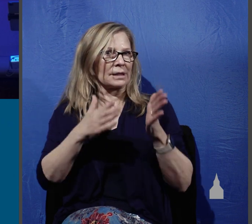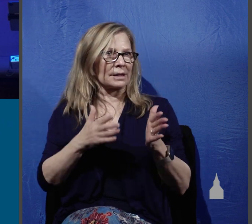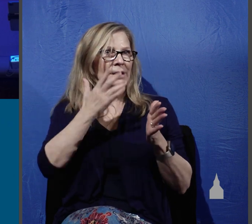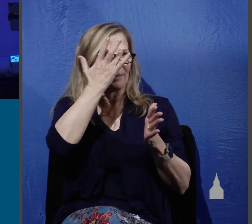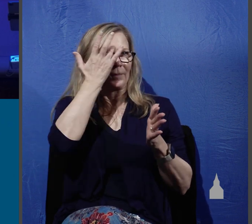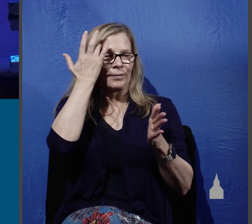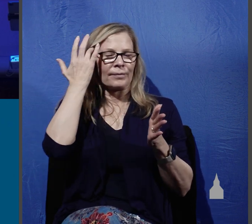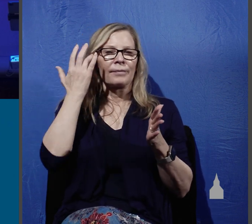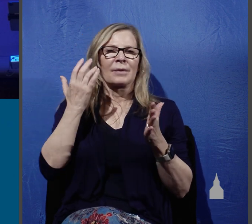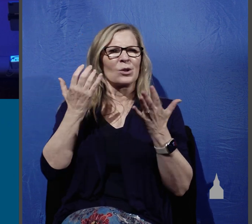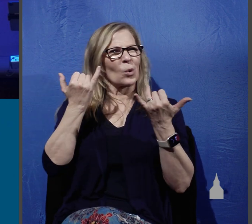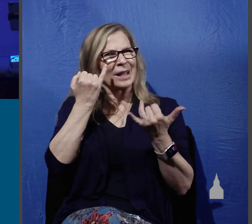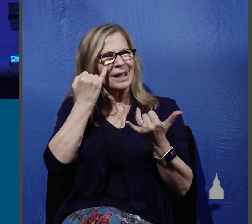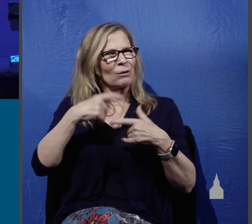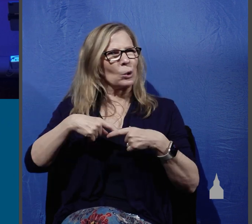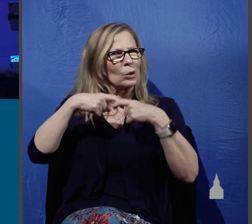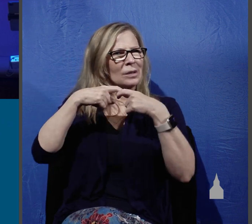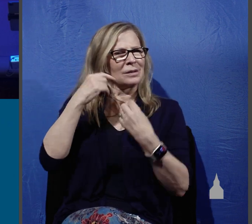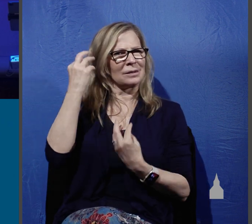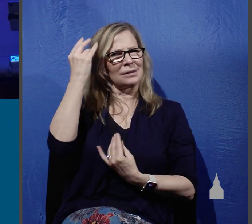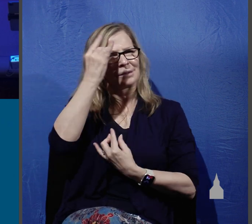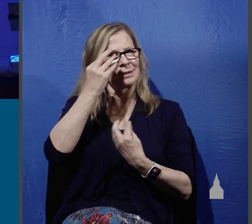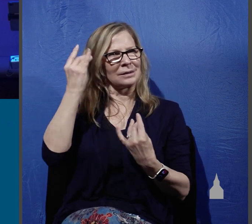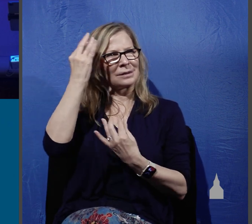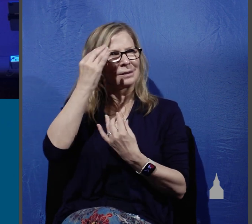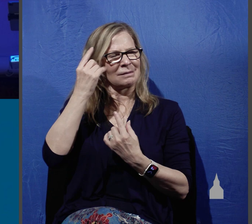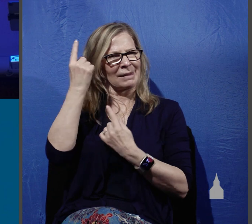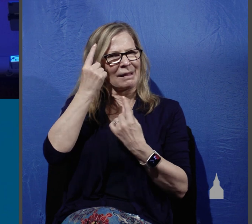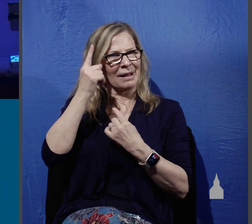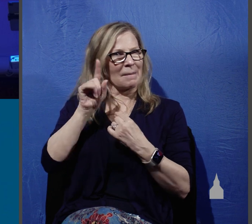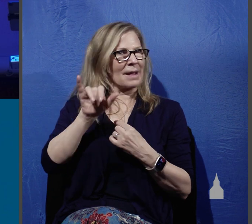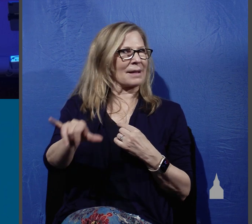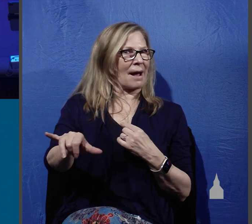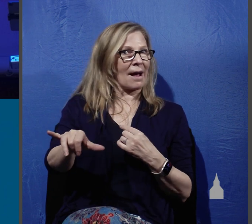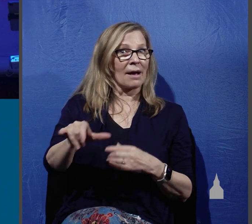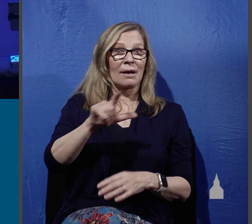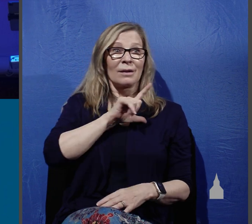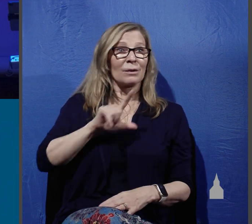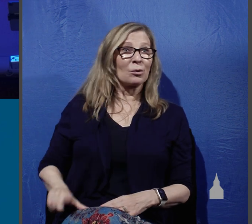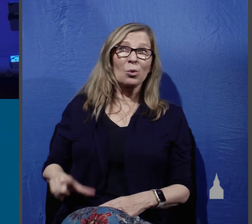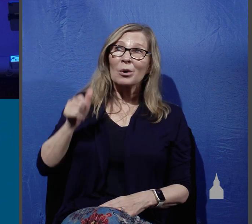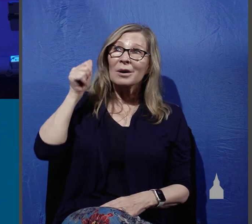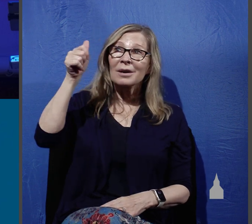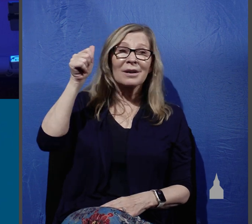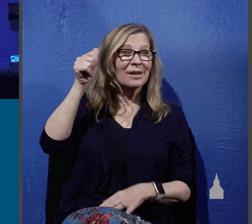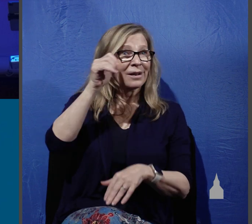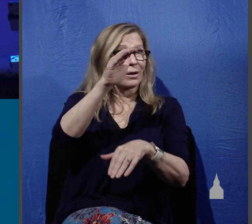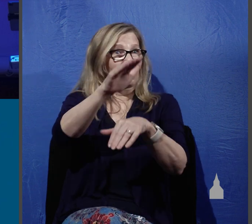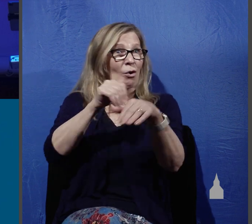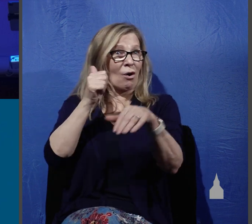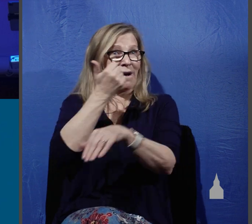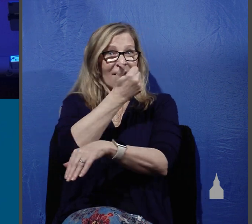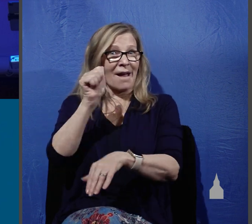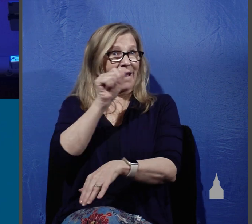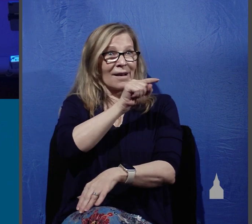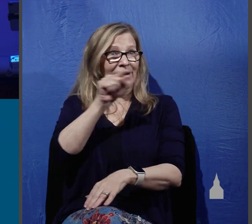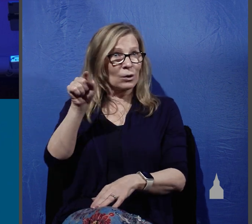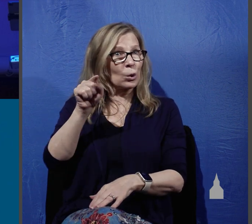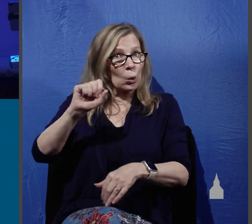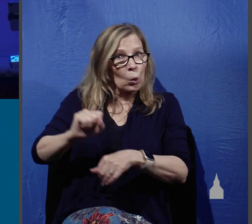you stop and you pause and you actually ponder this, that the Lord has called any of us to work for him, it